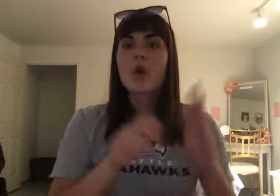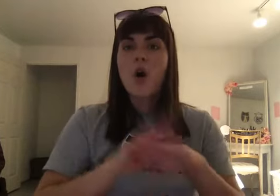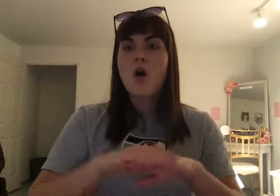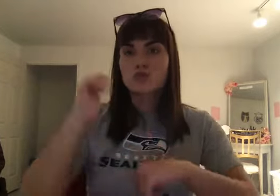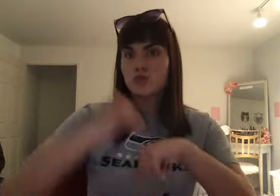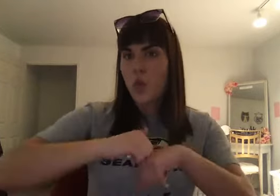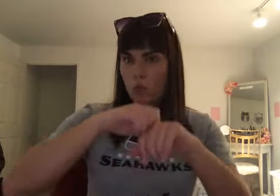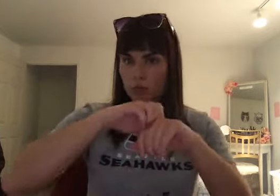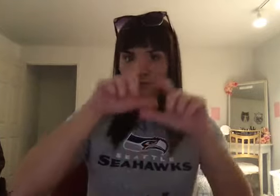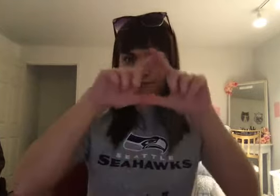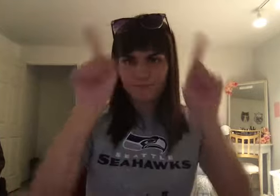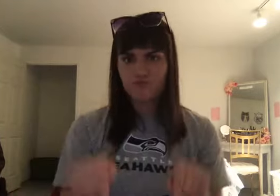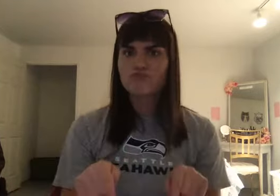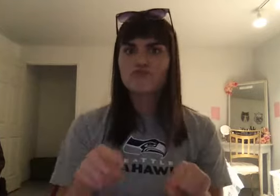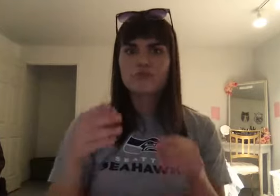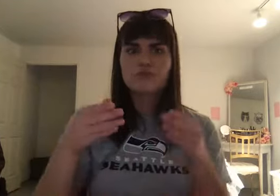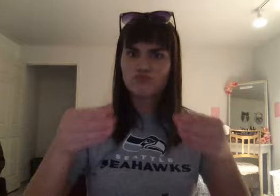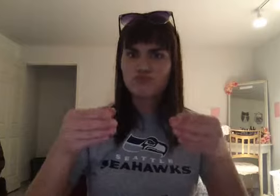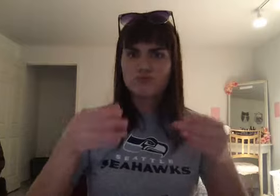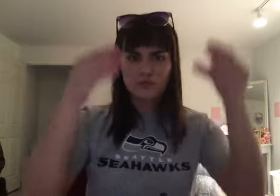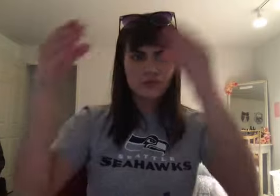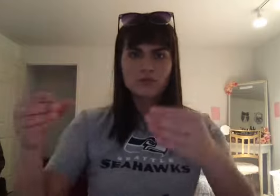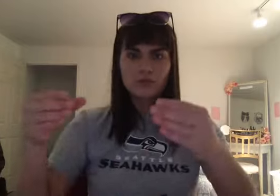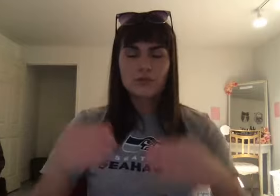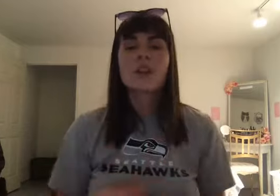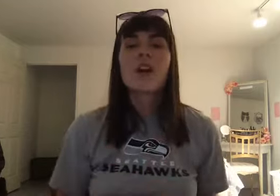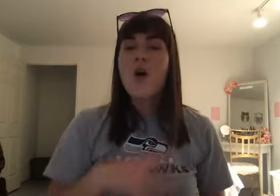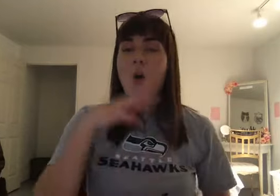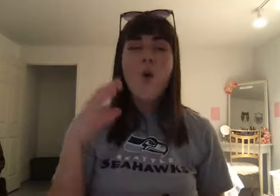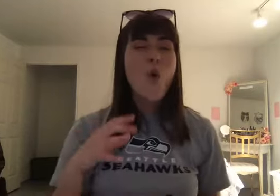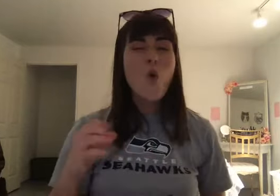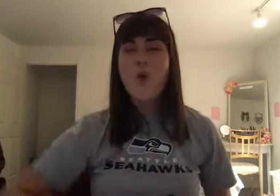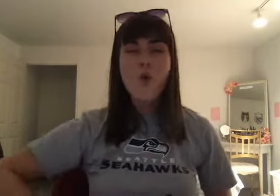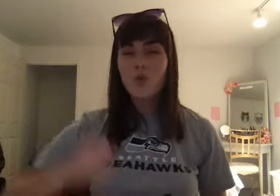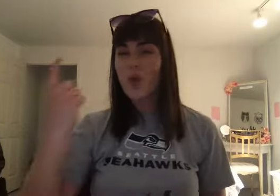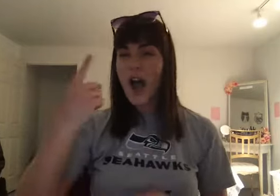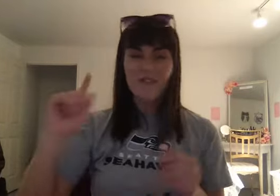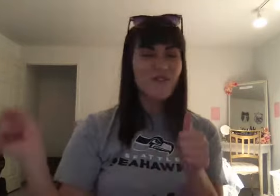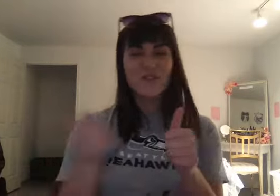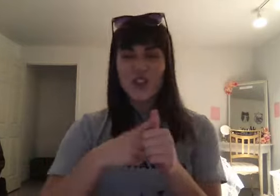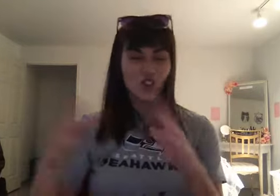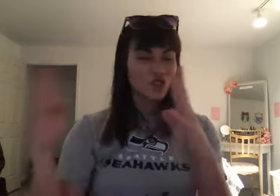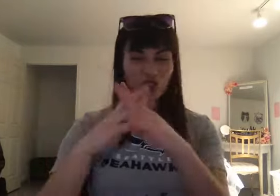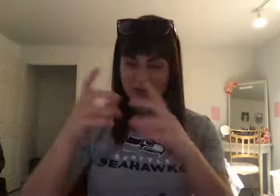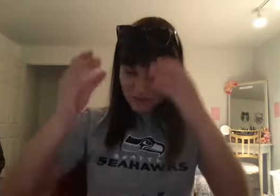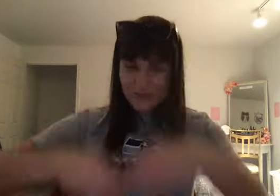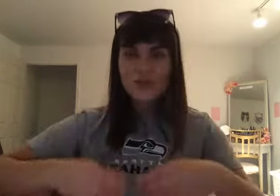earliest one that we have. The one that we can find. Is from 2300 BCE.